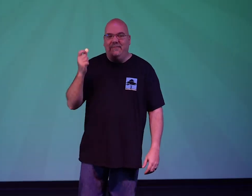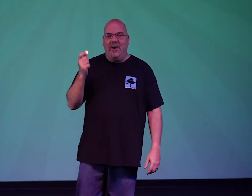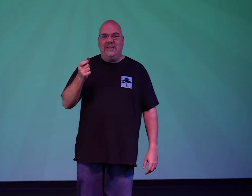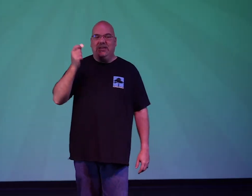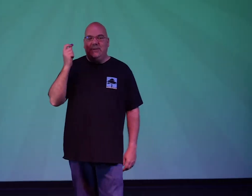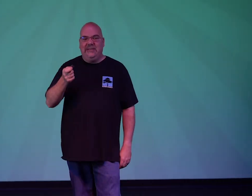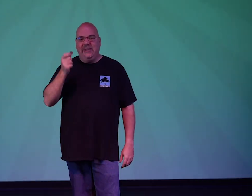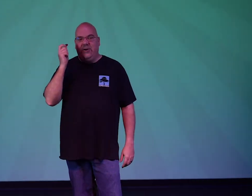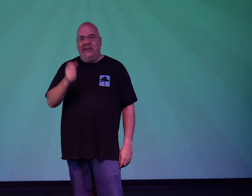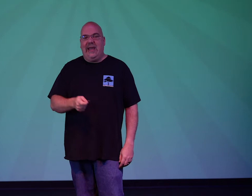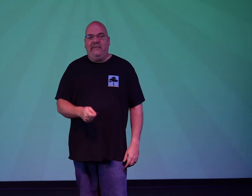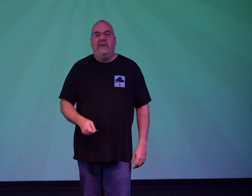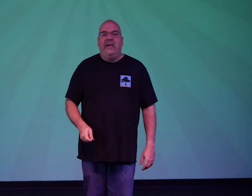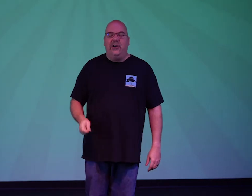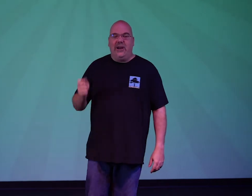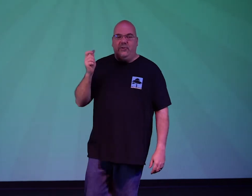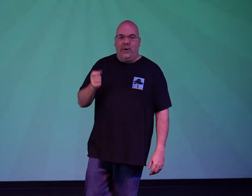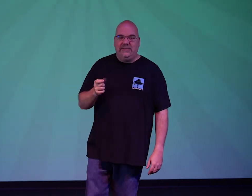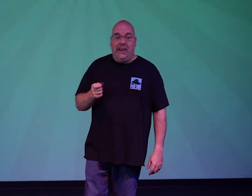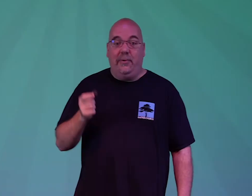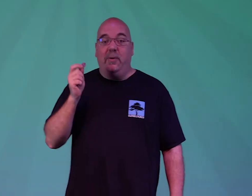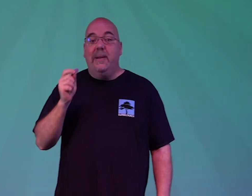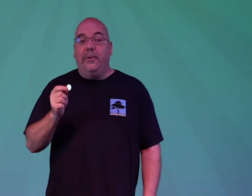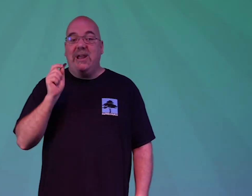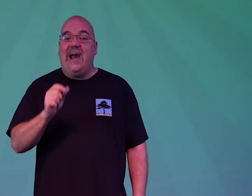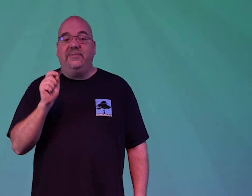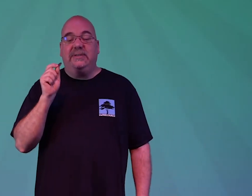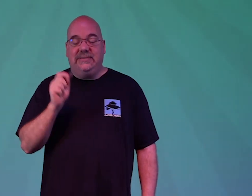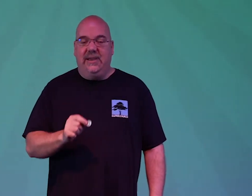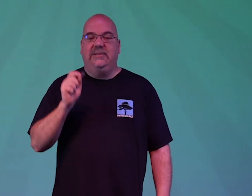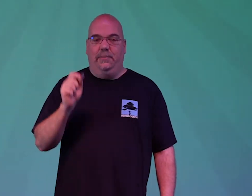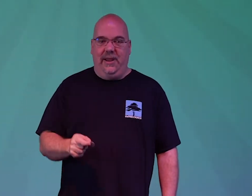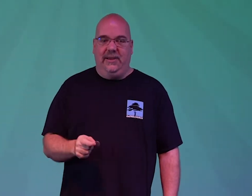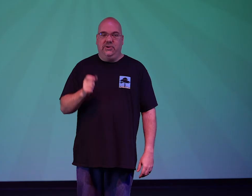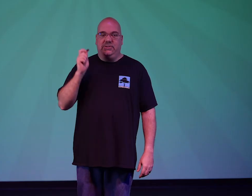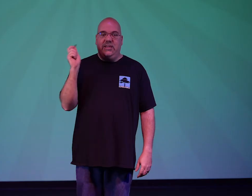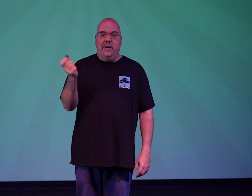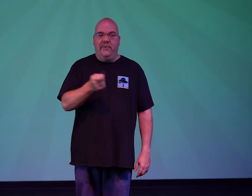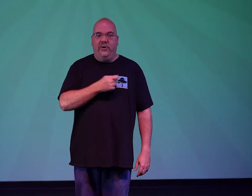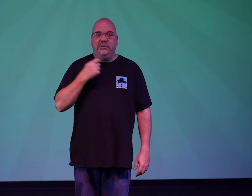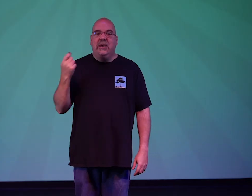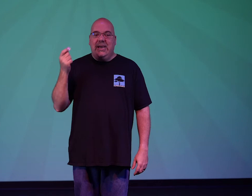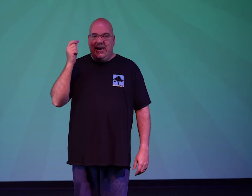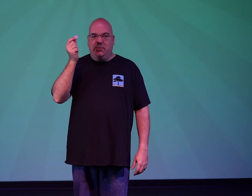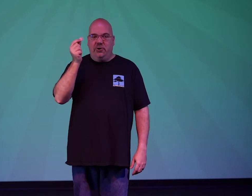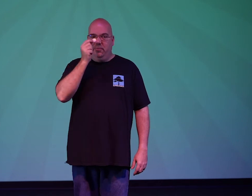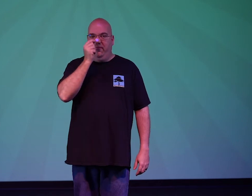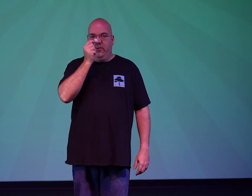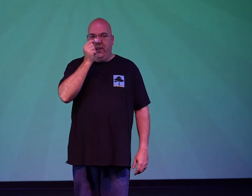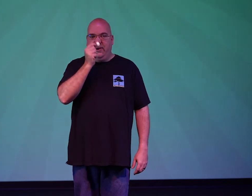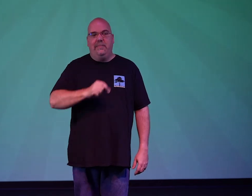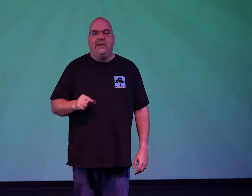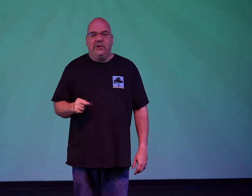it's going to be fun it's going to be silly you're going to laugh you're going to have a great time but remember you have to say it to play it so say the memory verse each